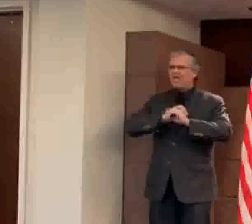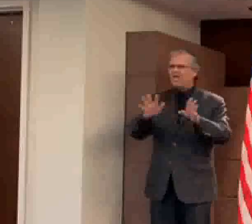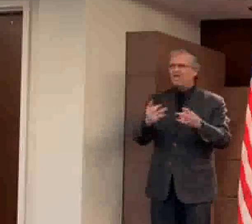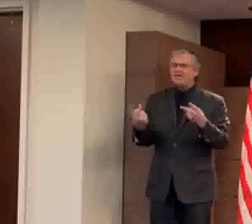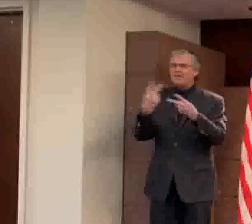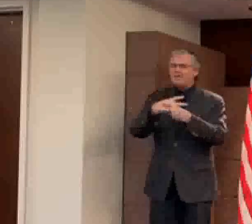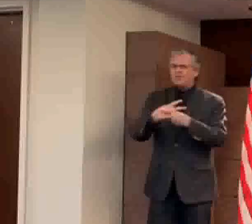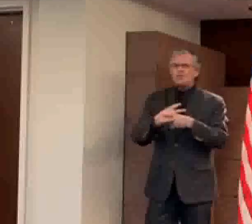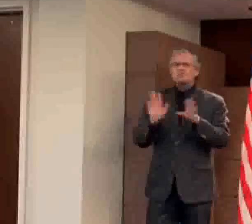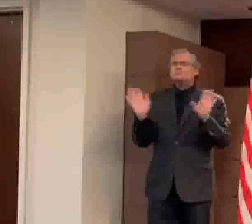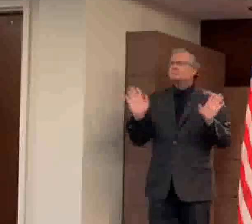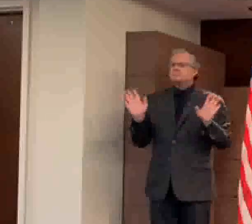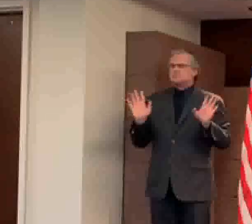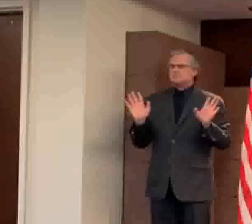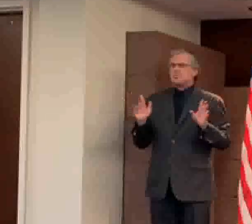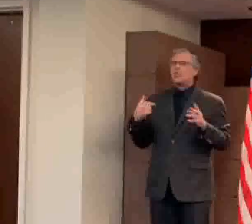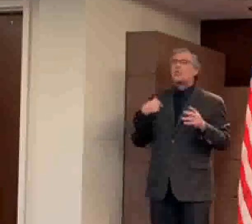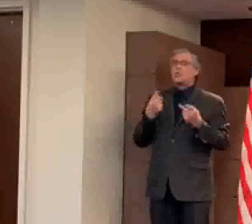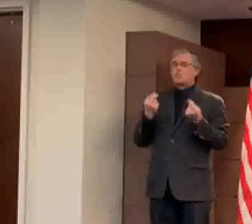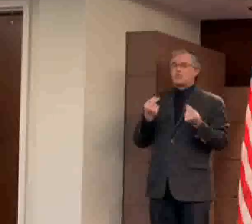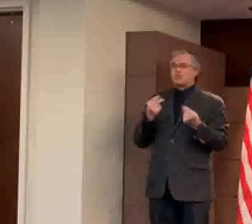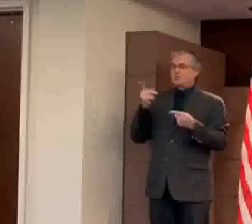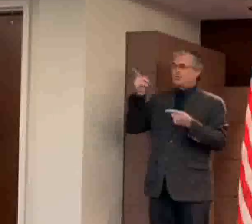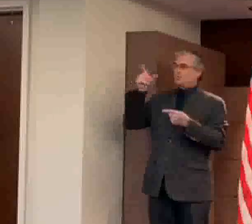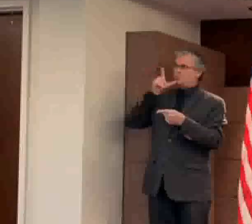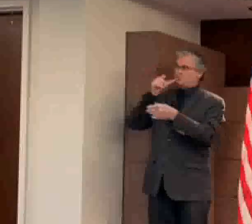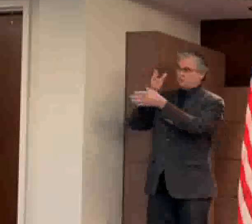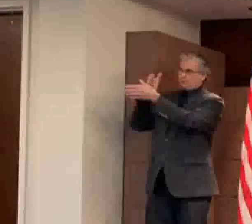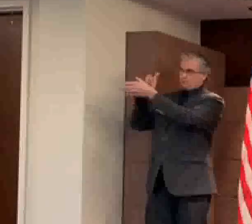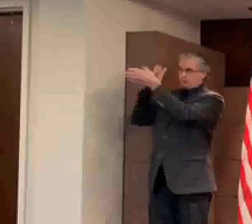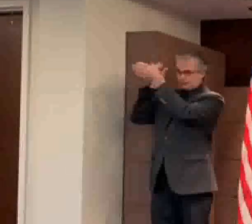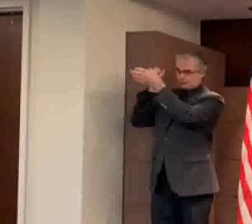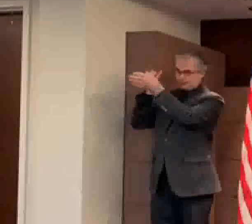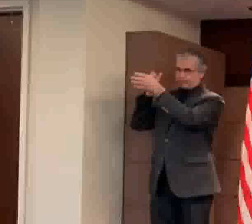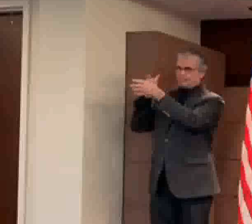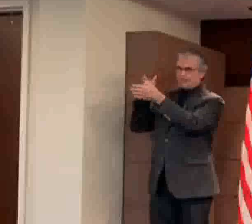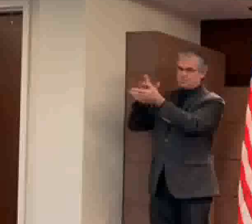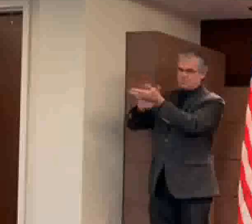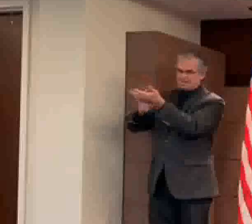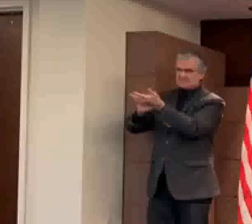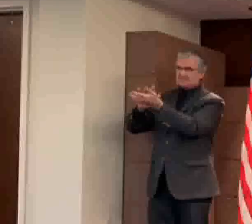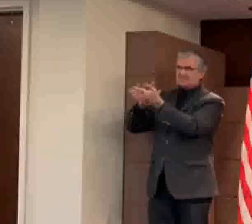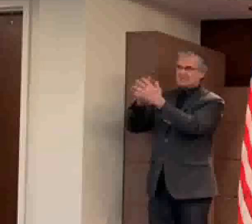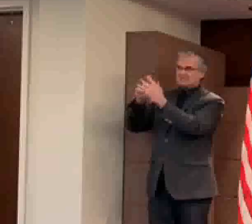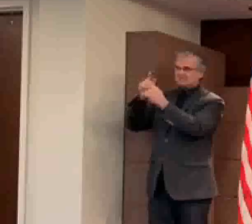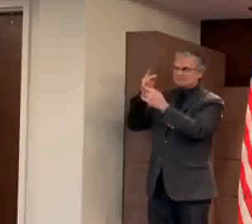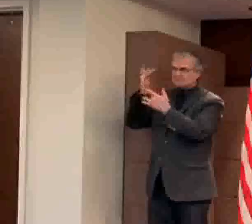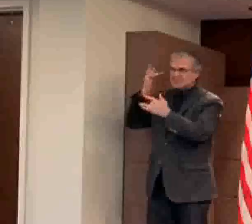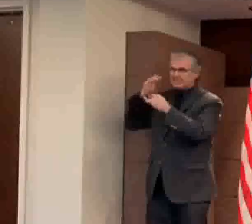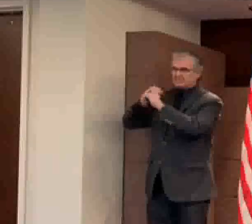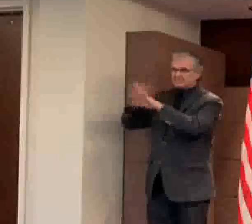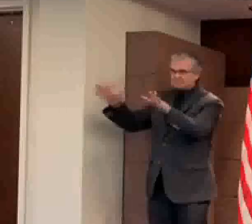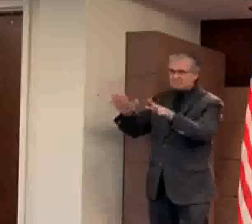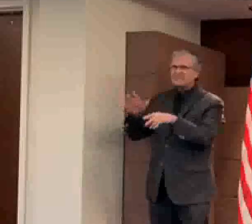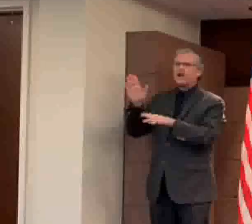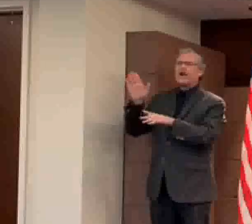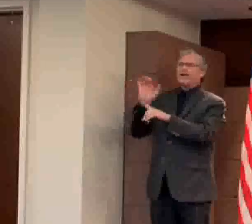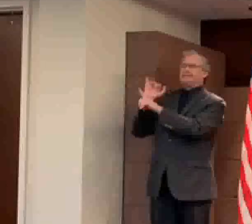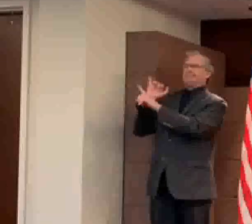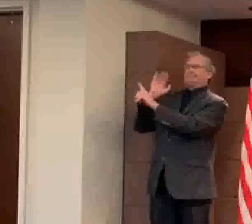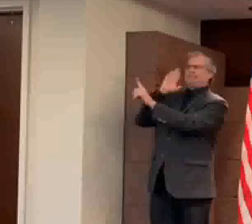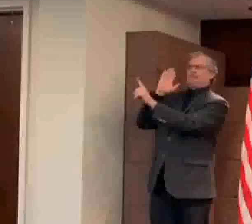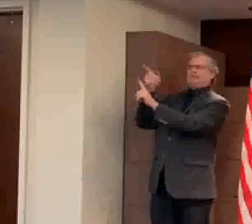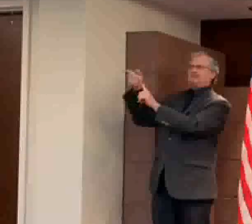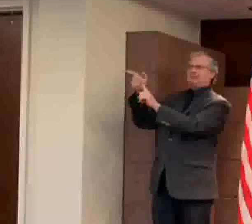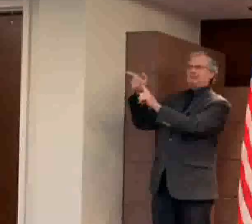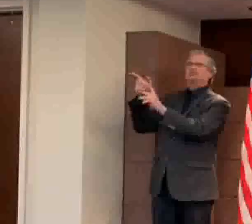face the facts, listen to our medical experts, ignore the misguided leaders, rip off the Band-Aid, and hopefully cut